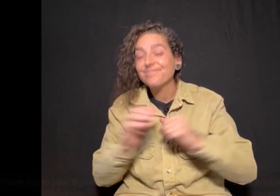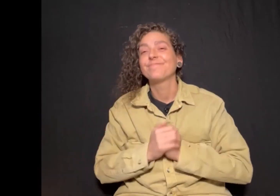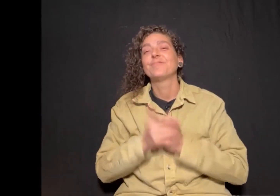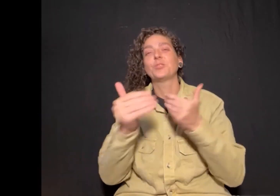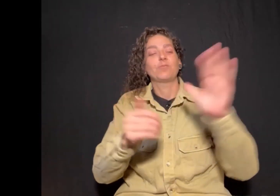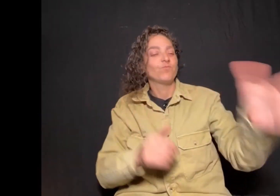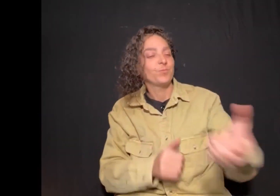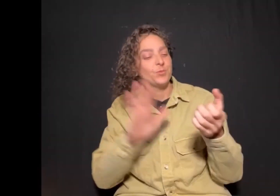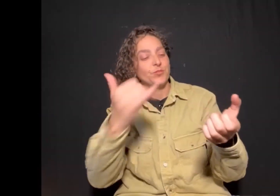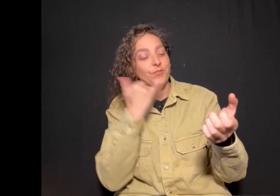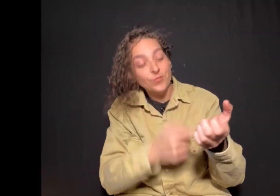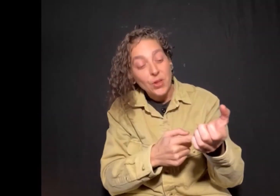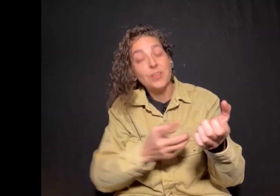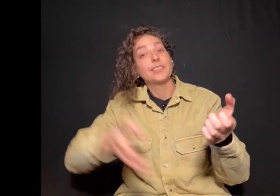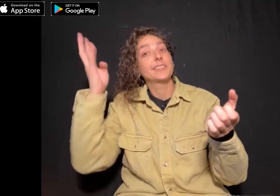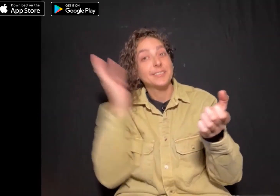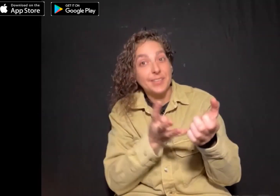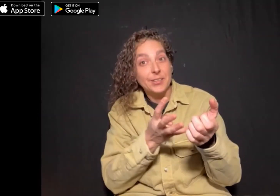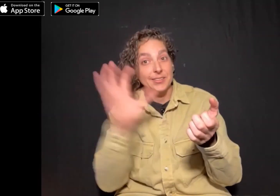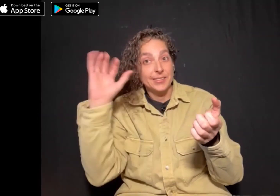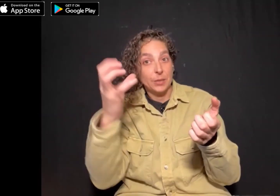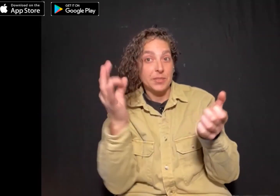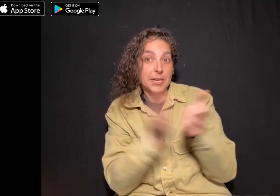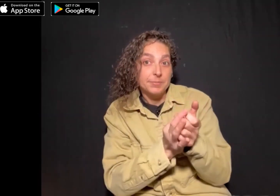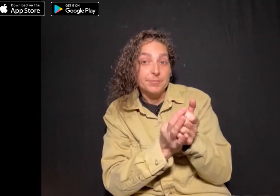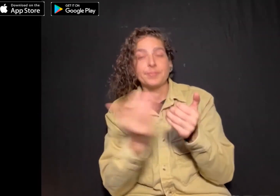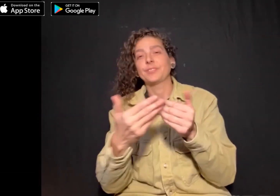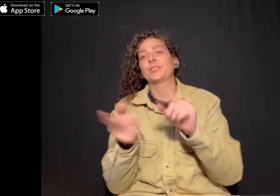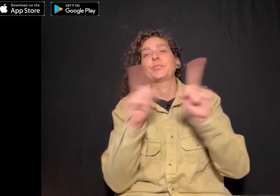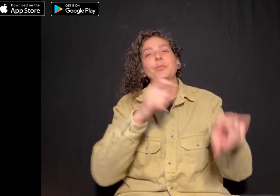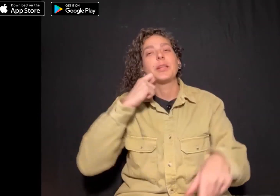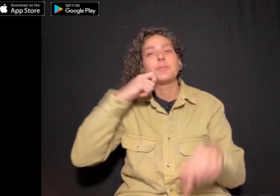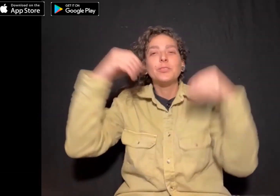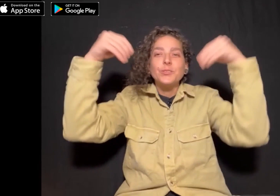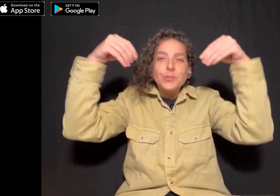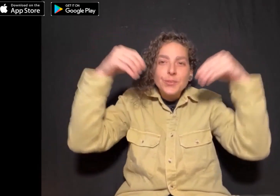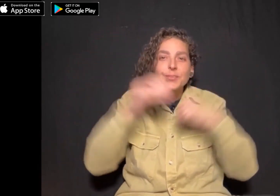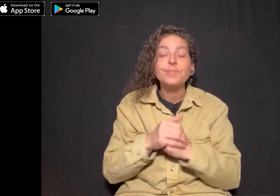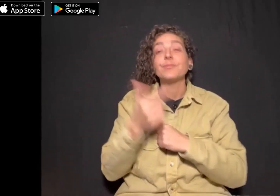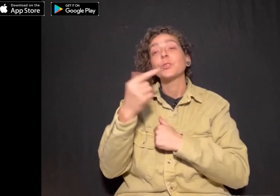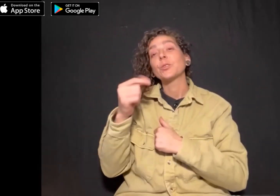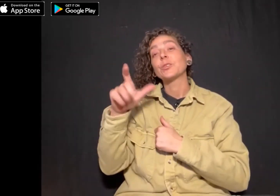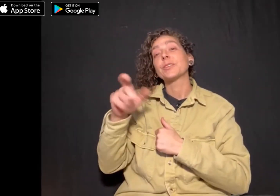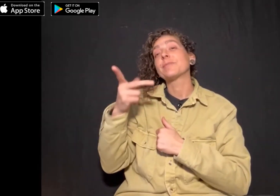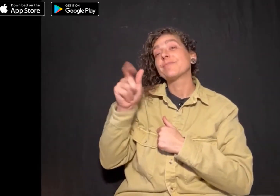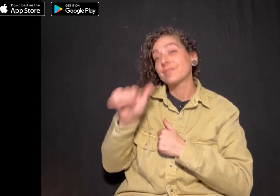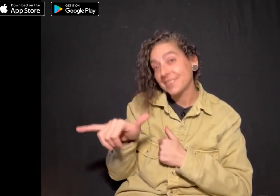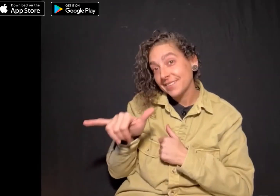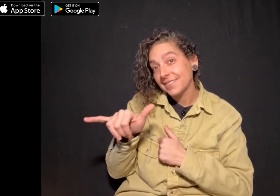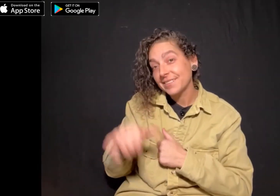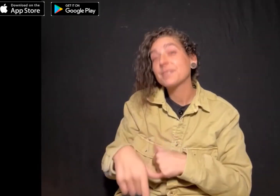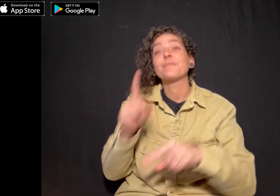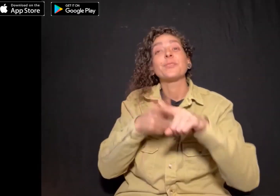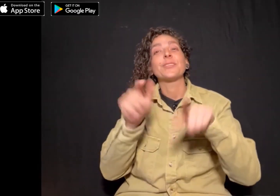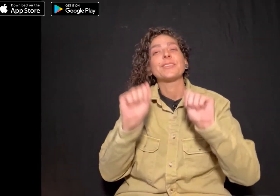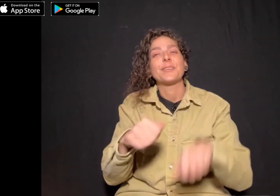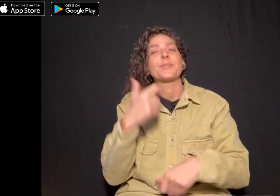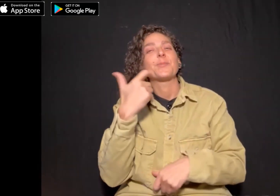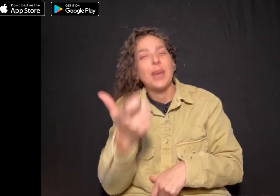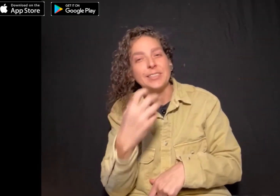You can download the Sign1News app by heading to the App Store or Google Play Store on your smartphone. And you can also watch on